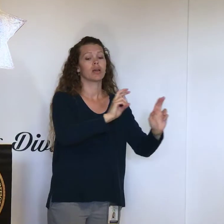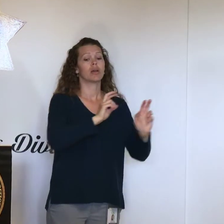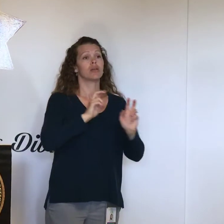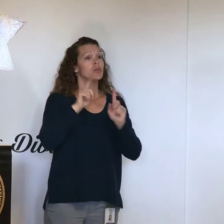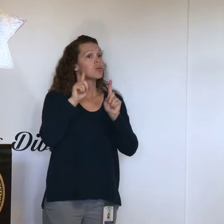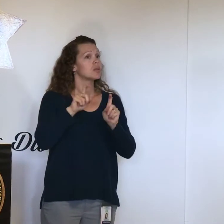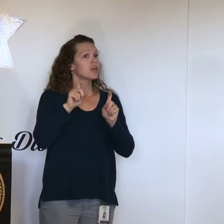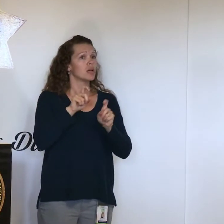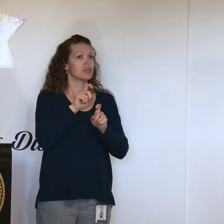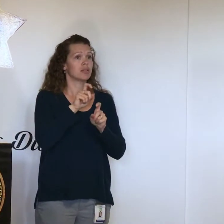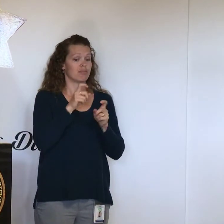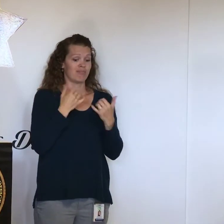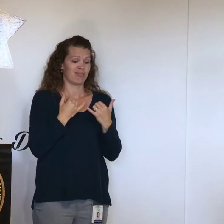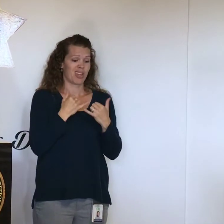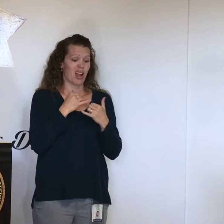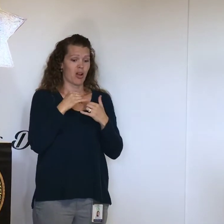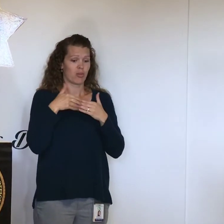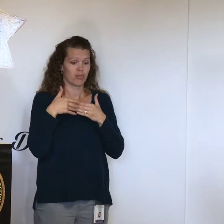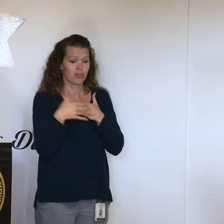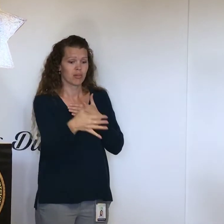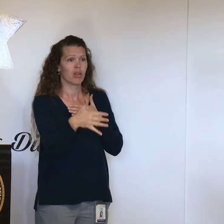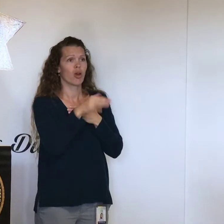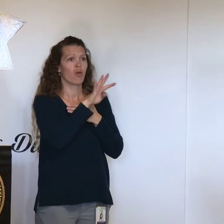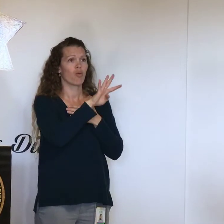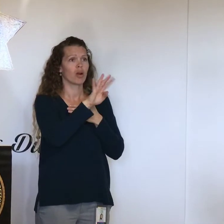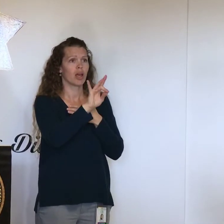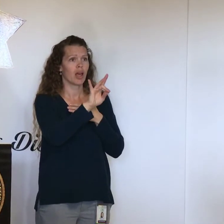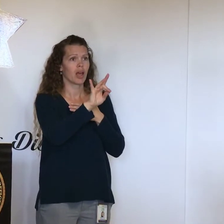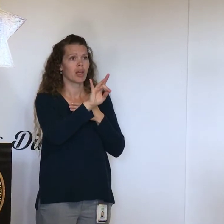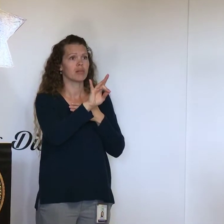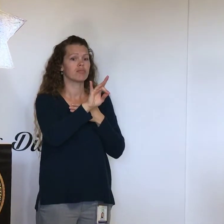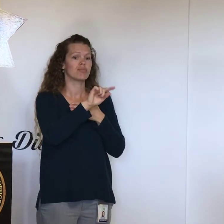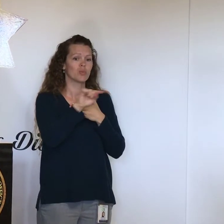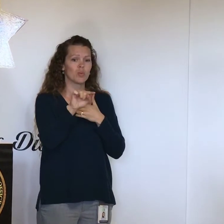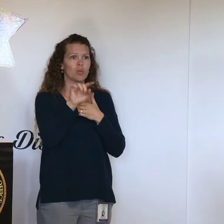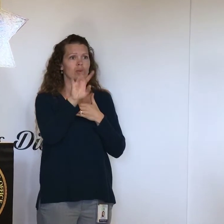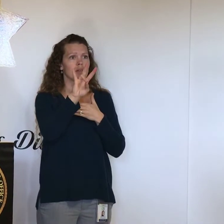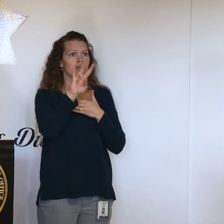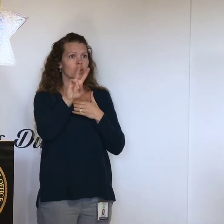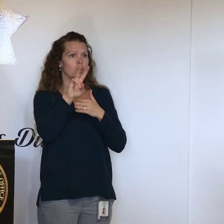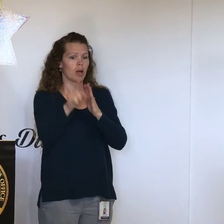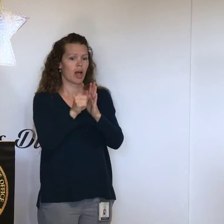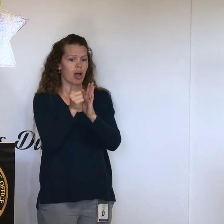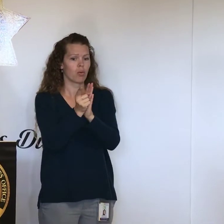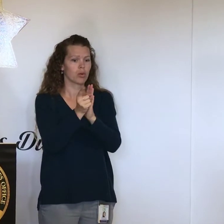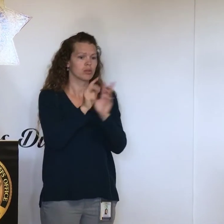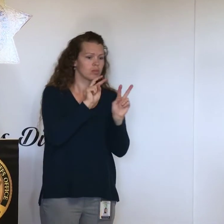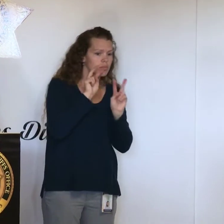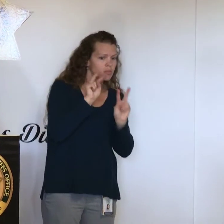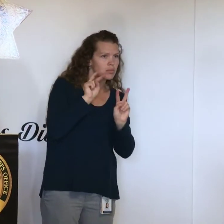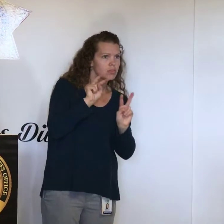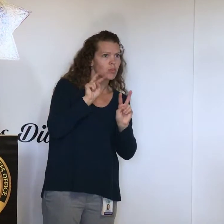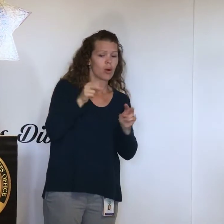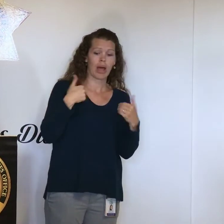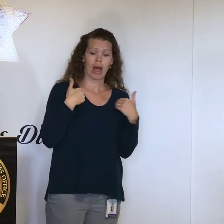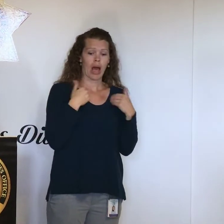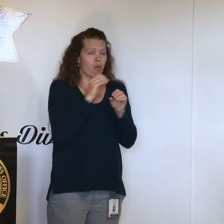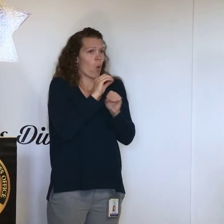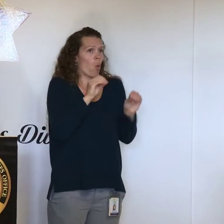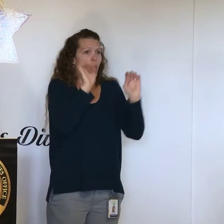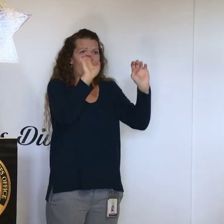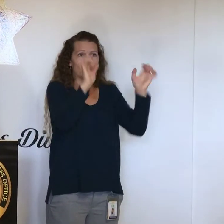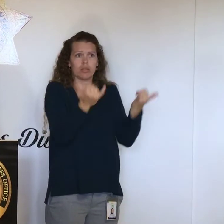the next 48 to 72 hours. At this time, we have no emergencies, and we just look forward to getting through this